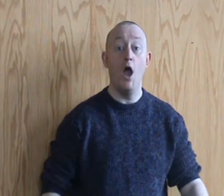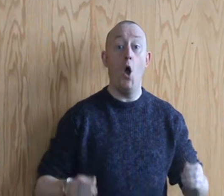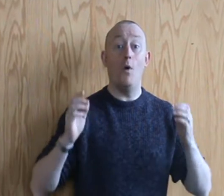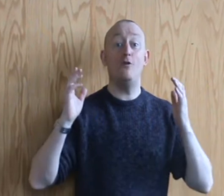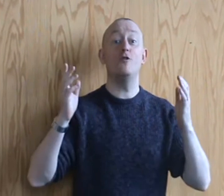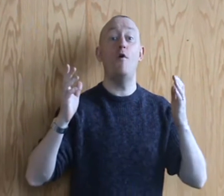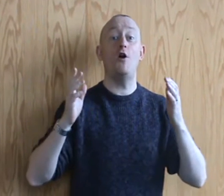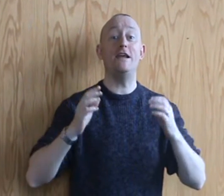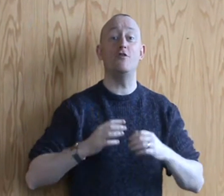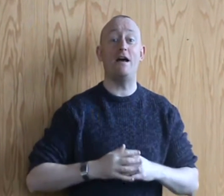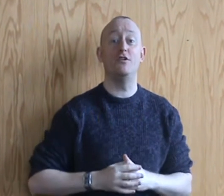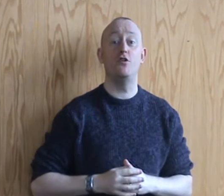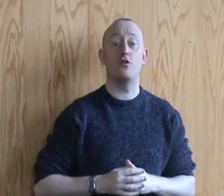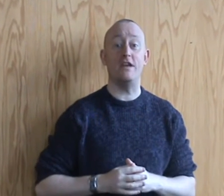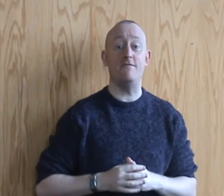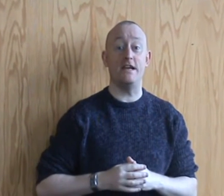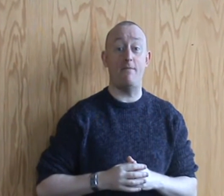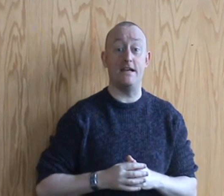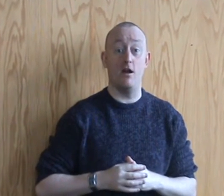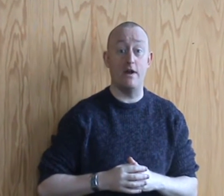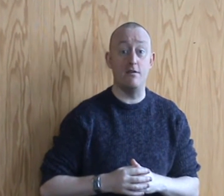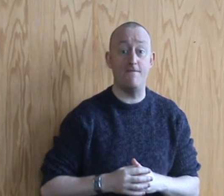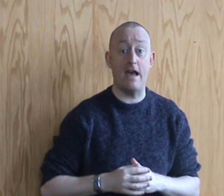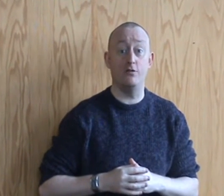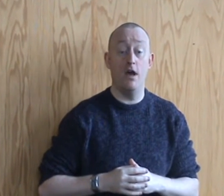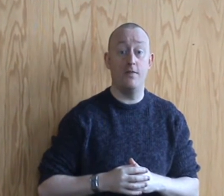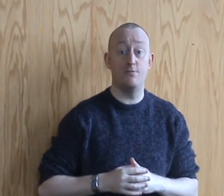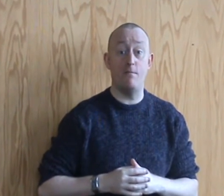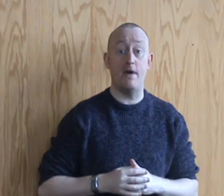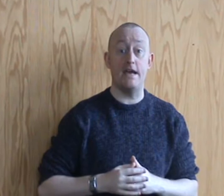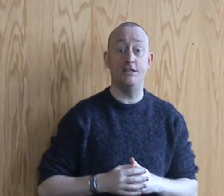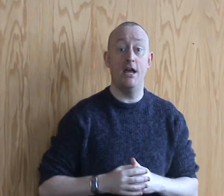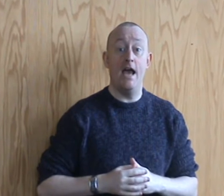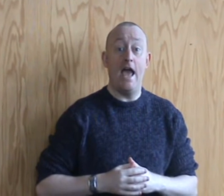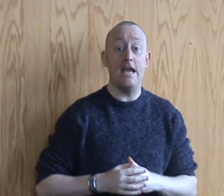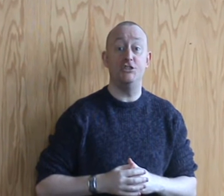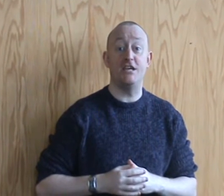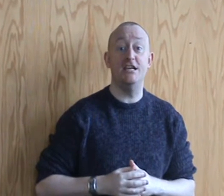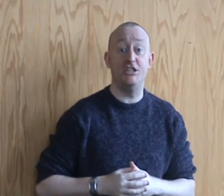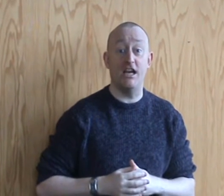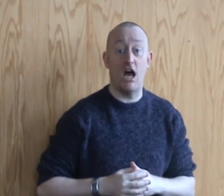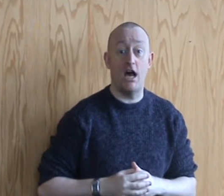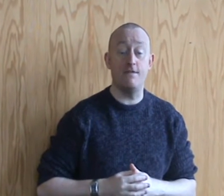Well good morning, good afternoon or good evening depending on when you've found this webpage HTGLive